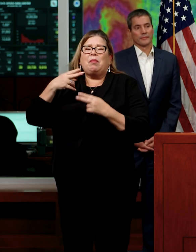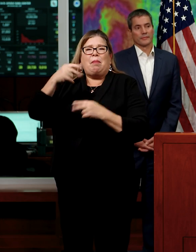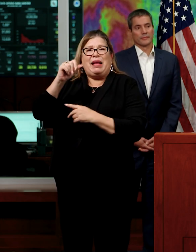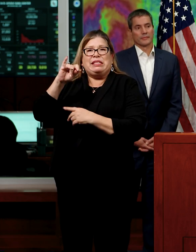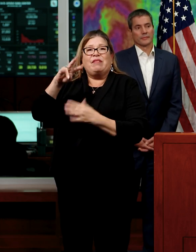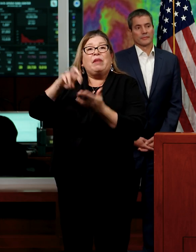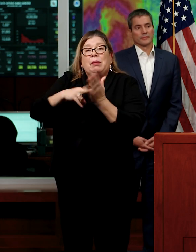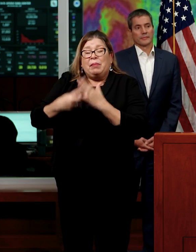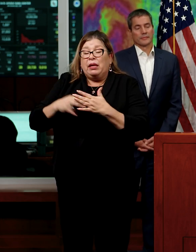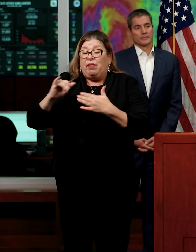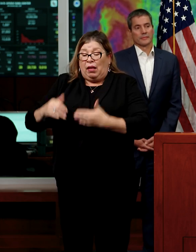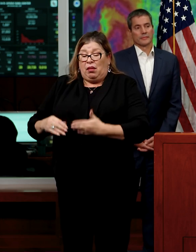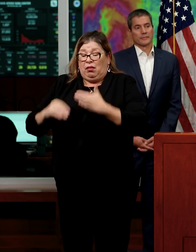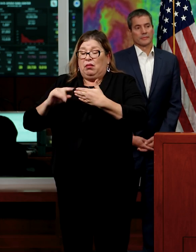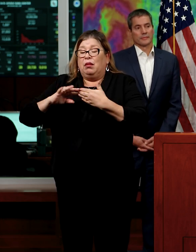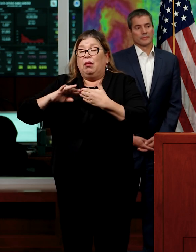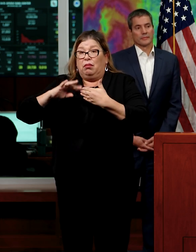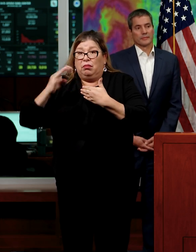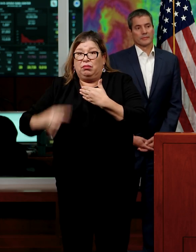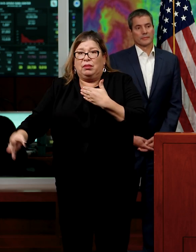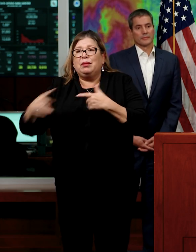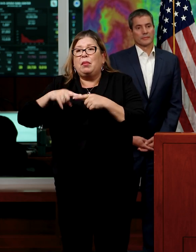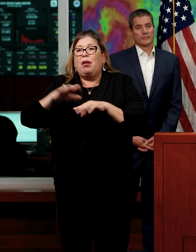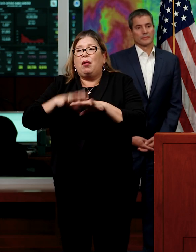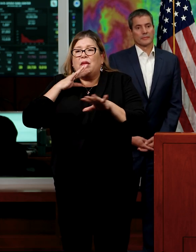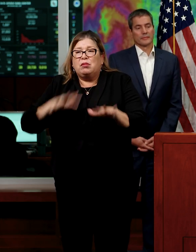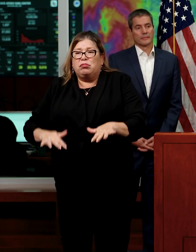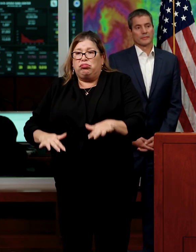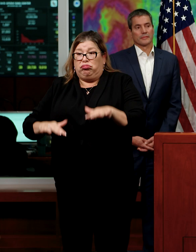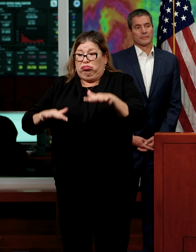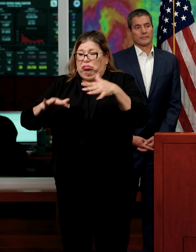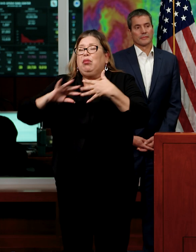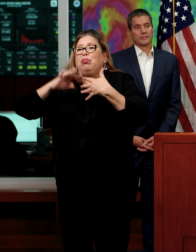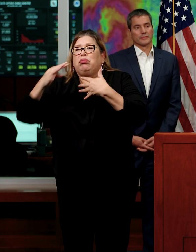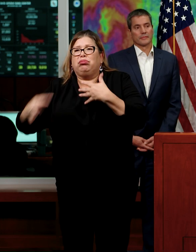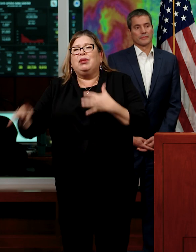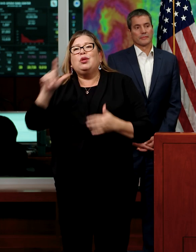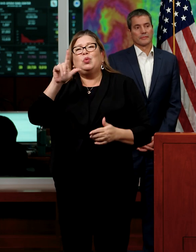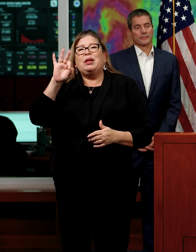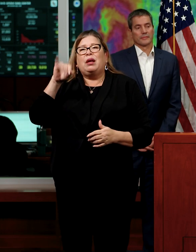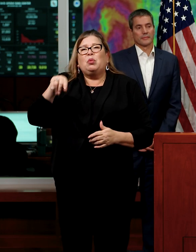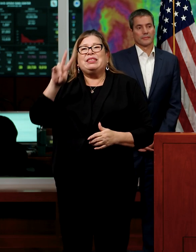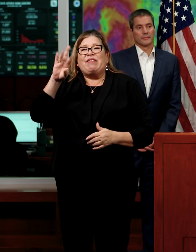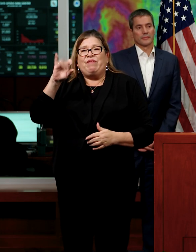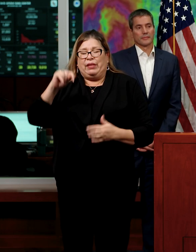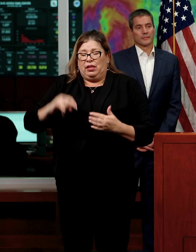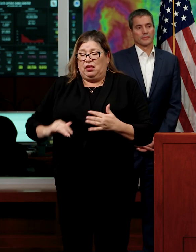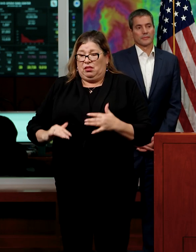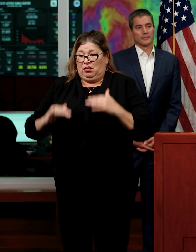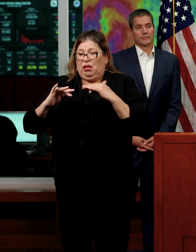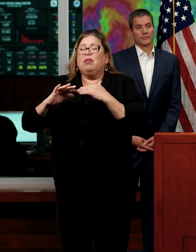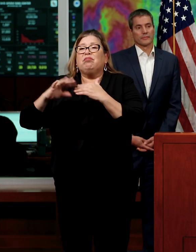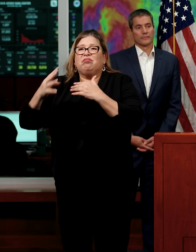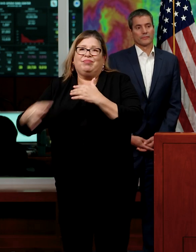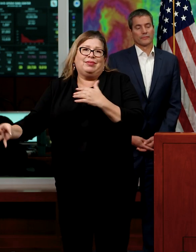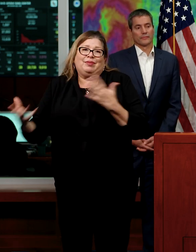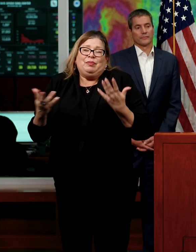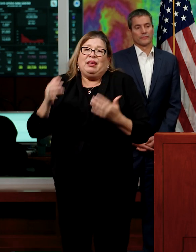weir, I want to say it's 29.7. That's the